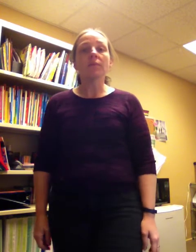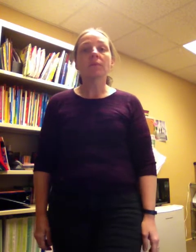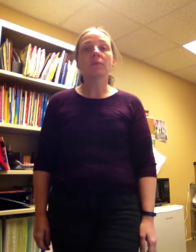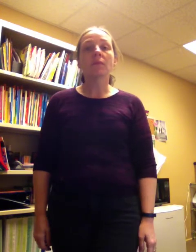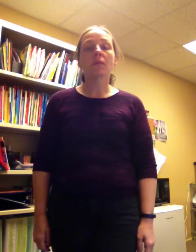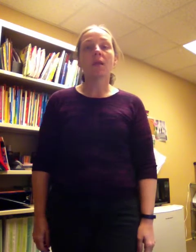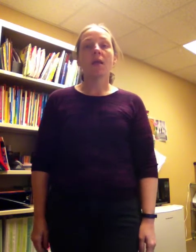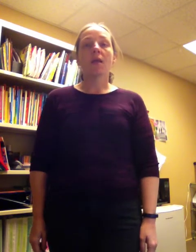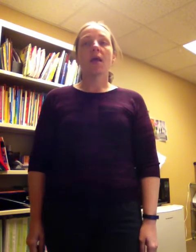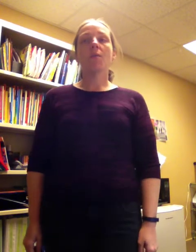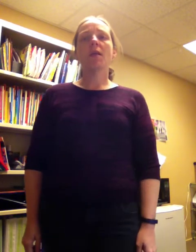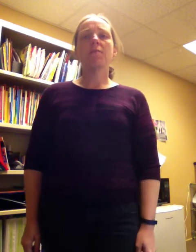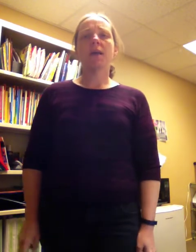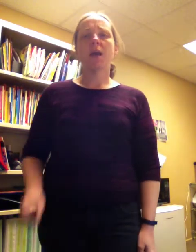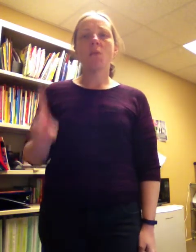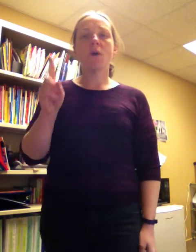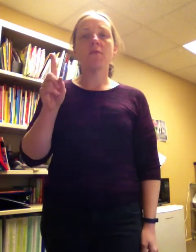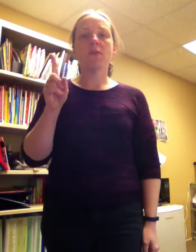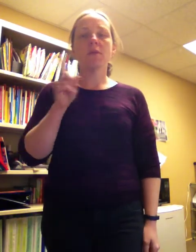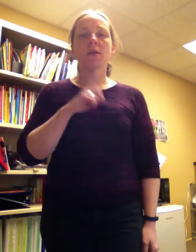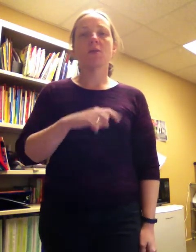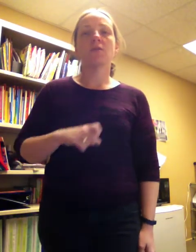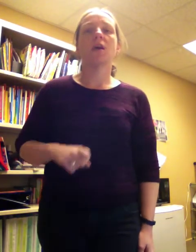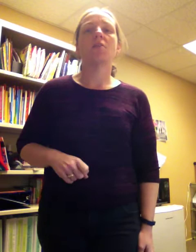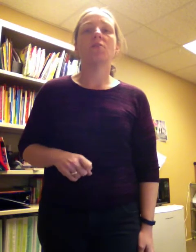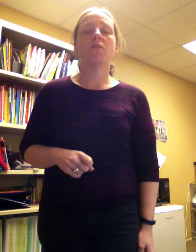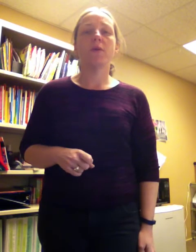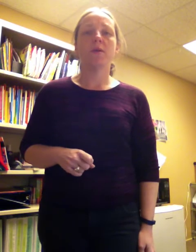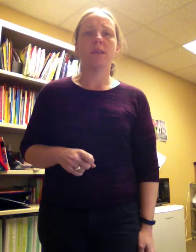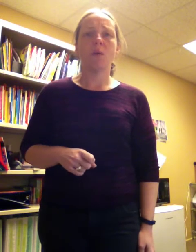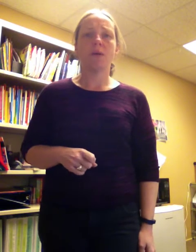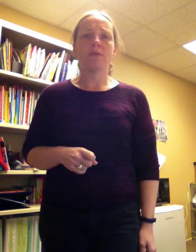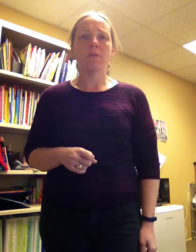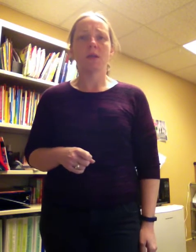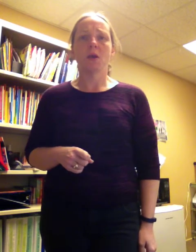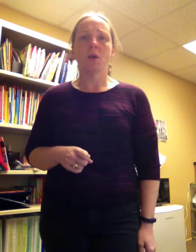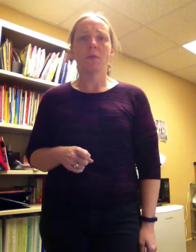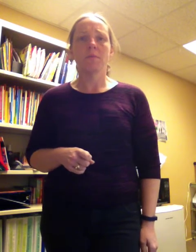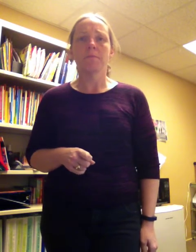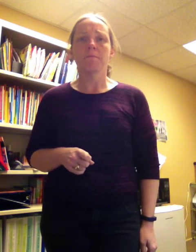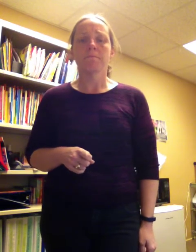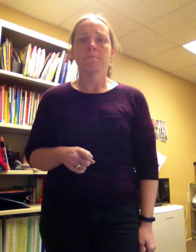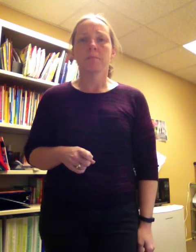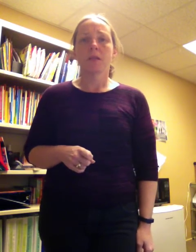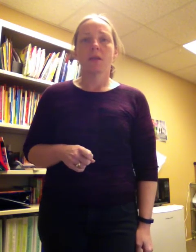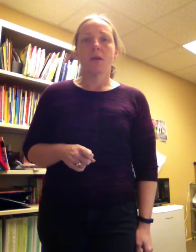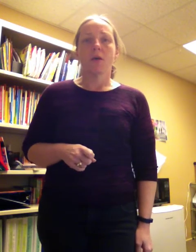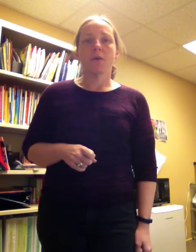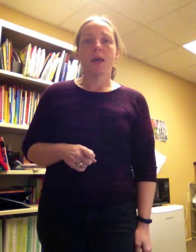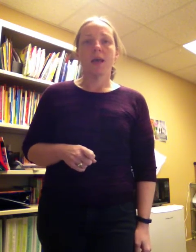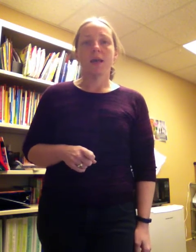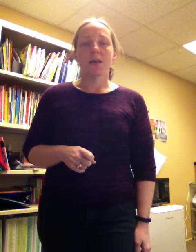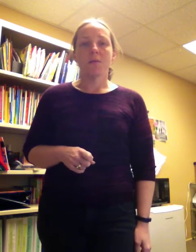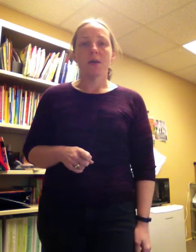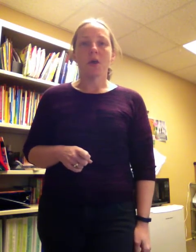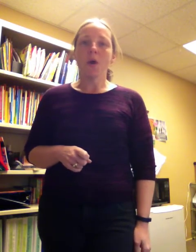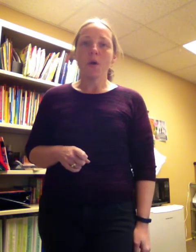and we're going to pick our one flamingo to start us off. Where is our one flamingo? Okay, here we go.